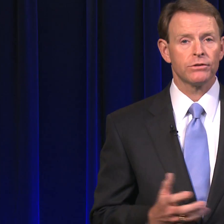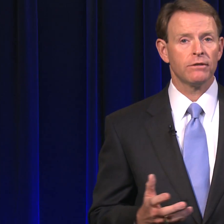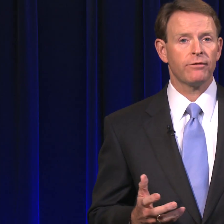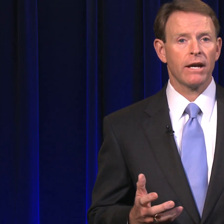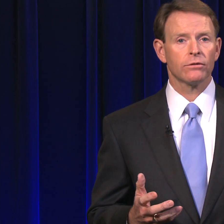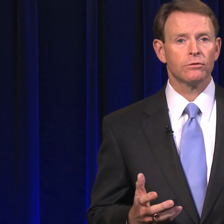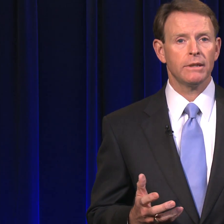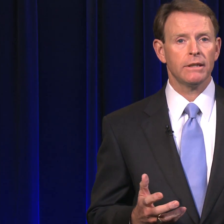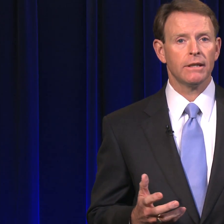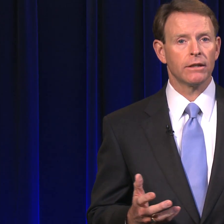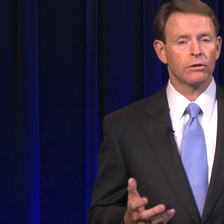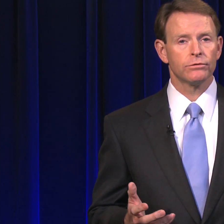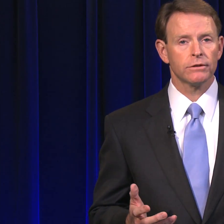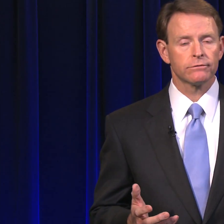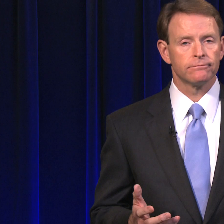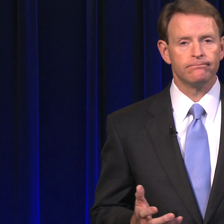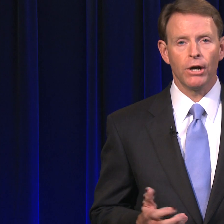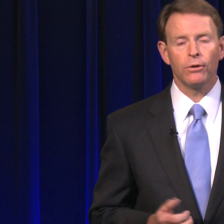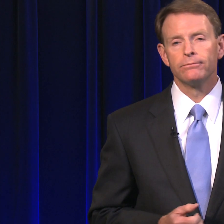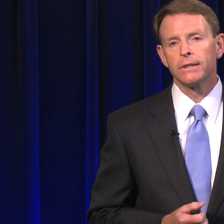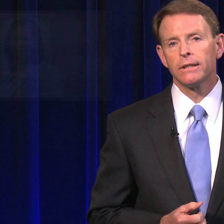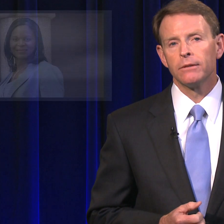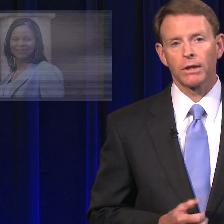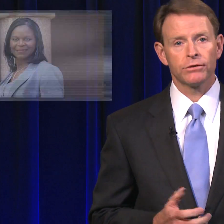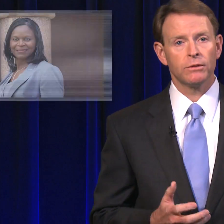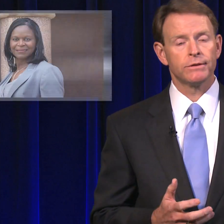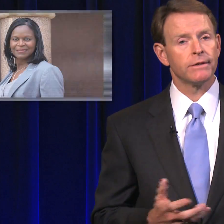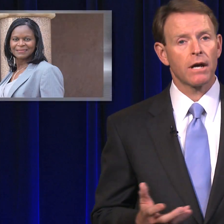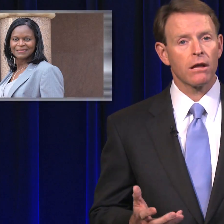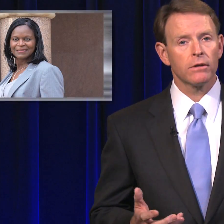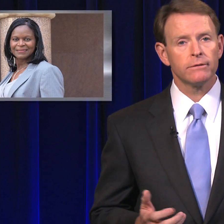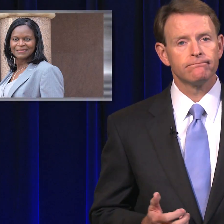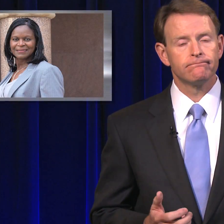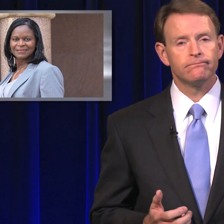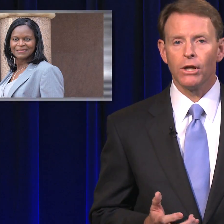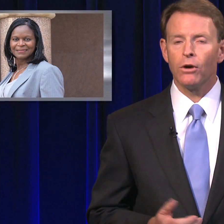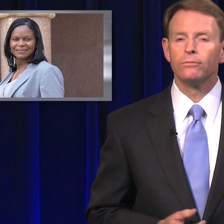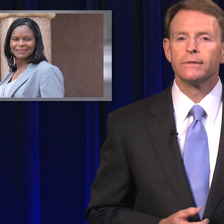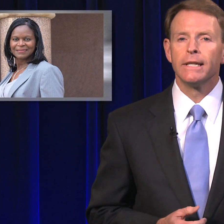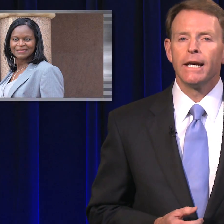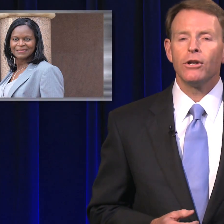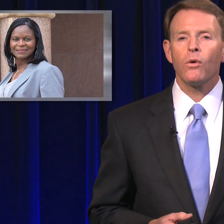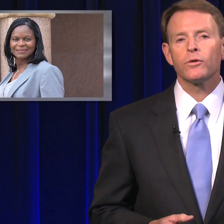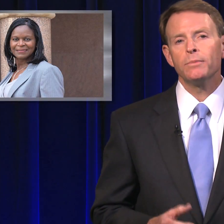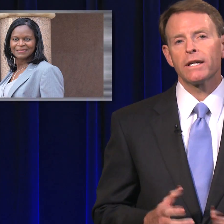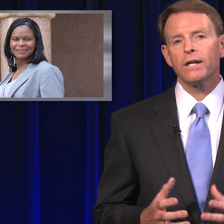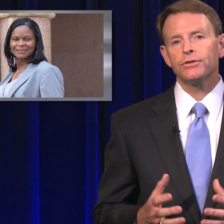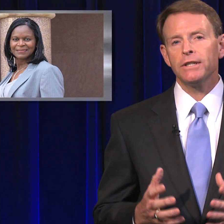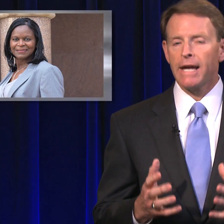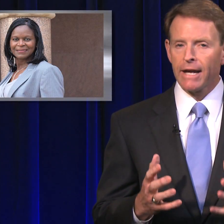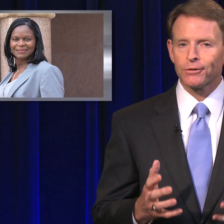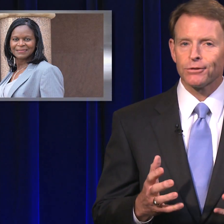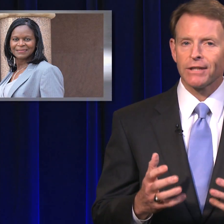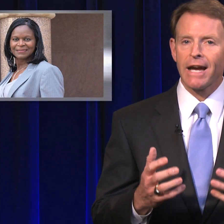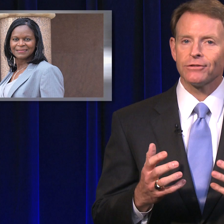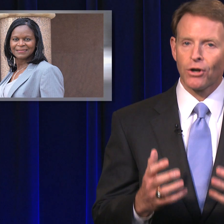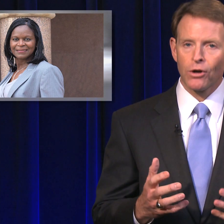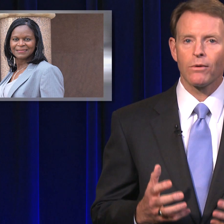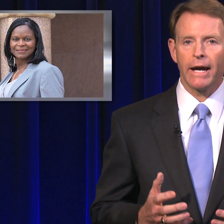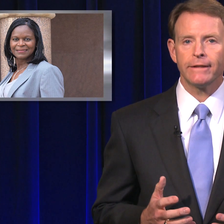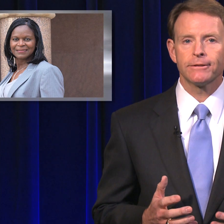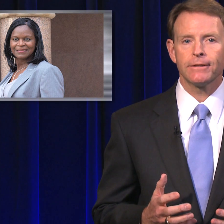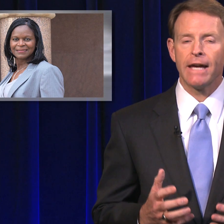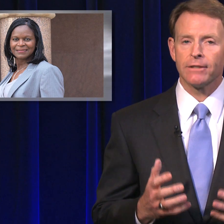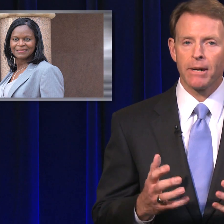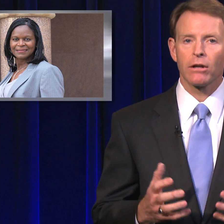Because she failed to be inclusive? No. Because she was intolerant? No. No, it was because she exercised